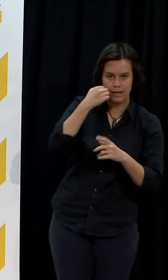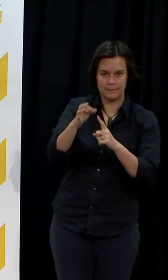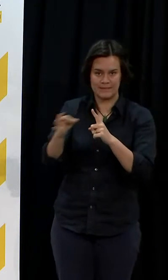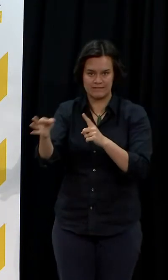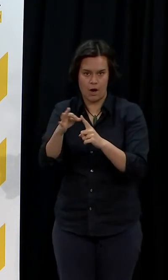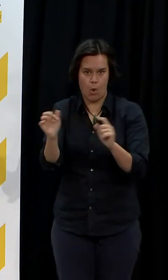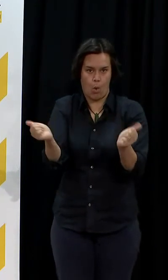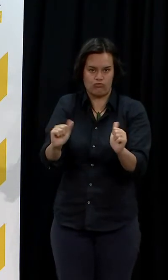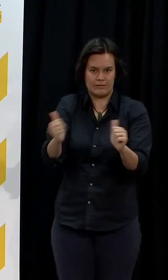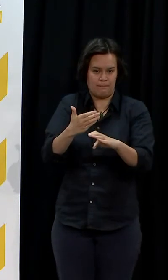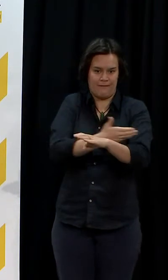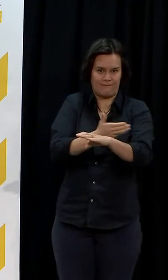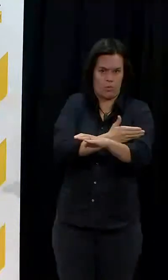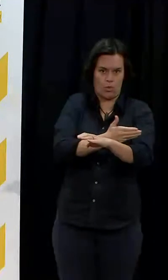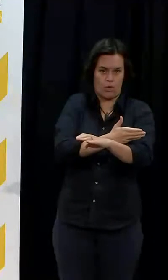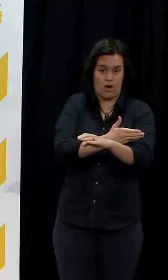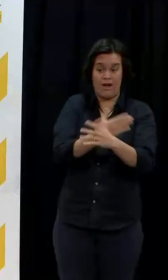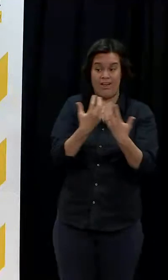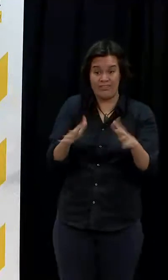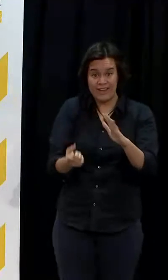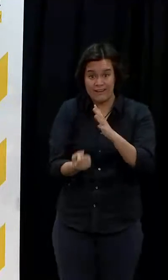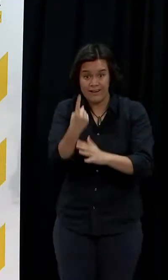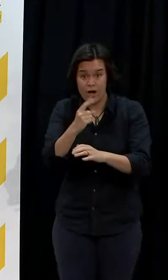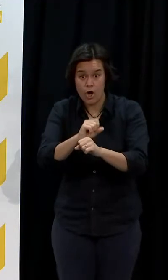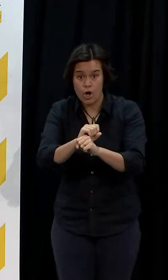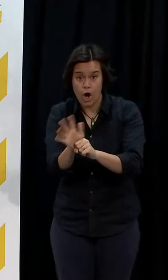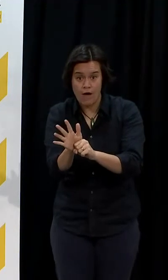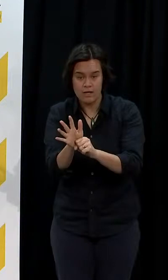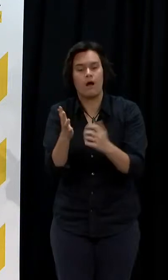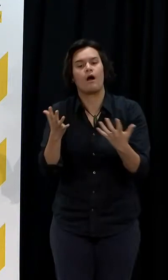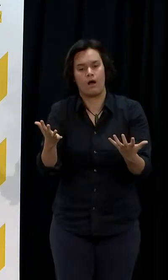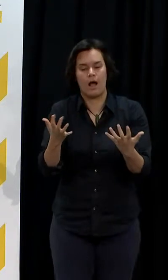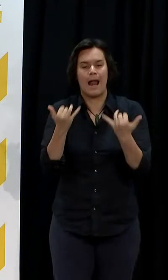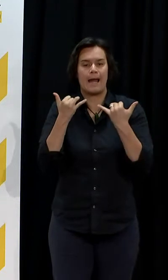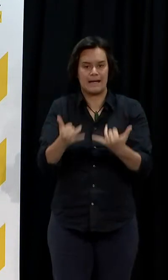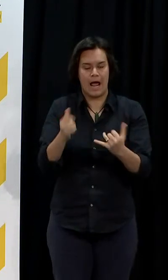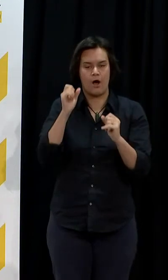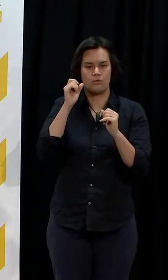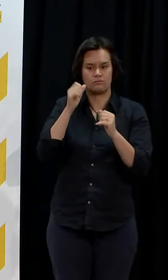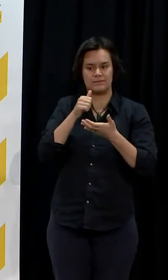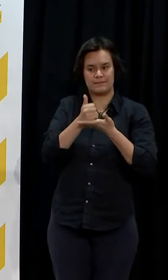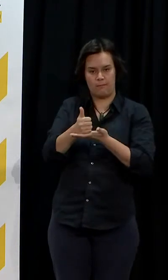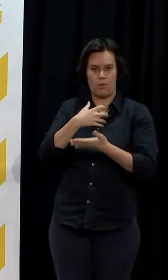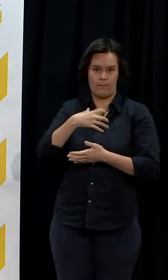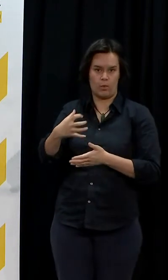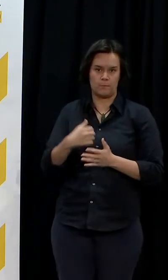This is on top of that once again. But I'll let Minister Henare speak to some of those numbers.